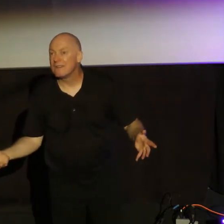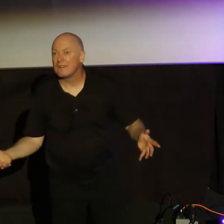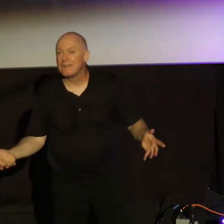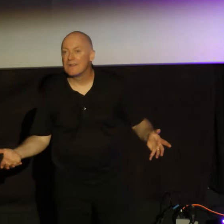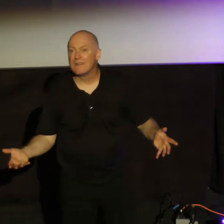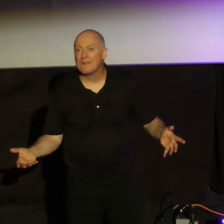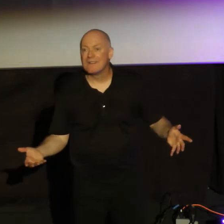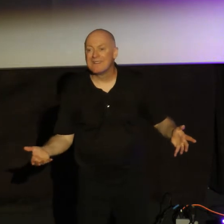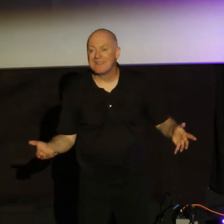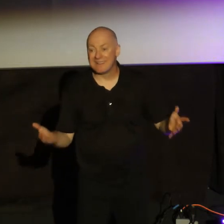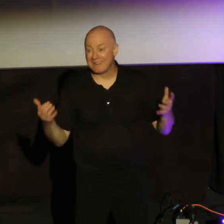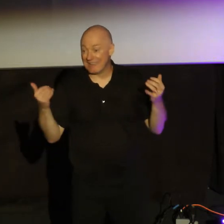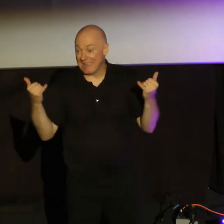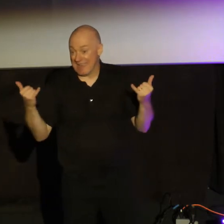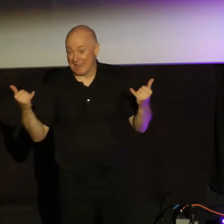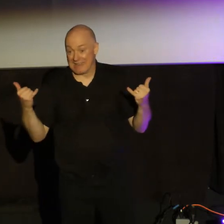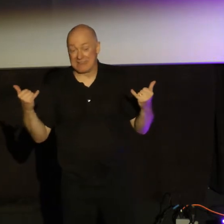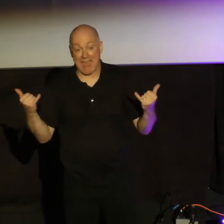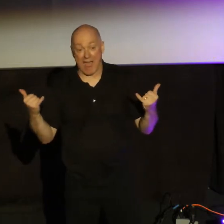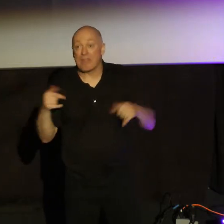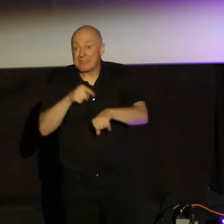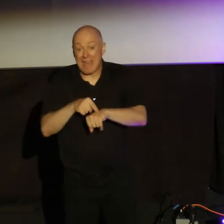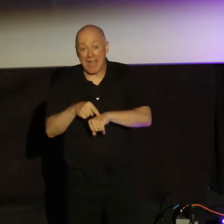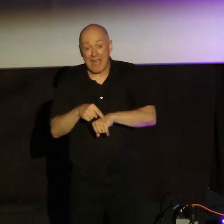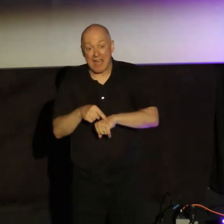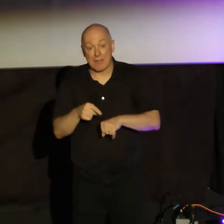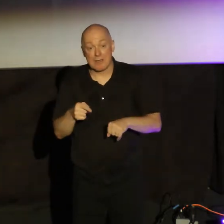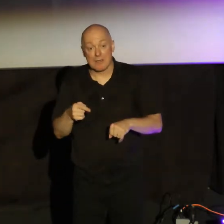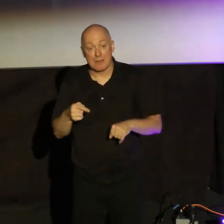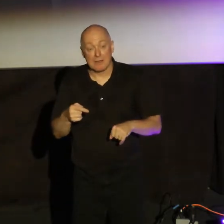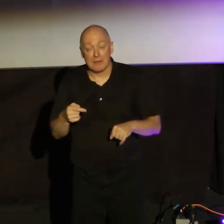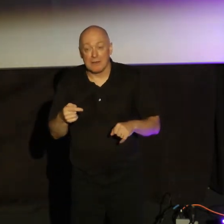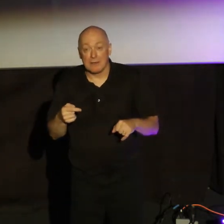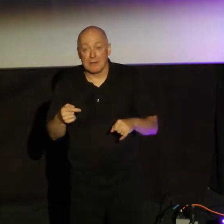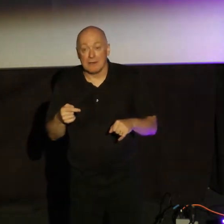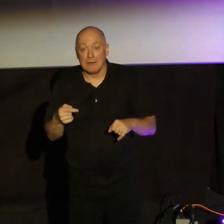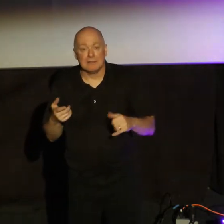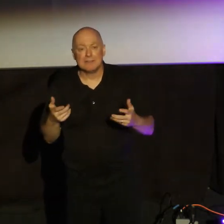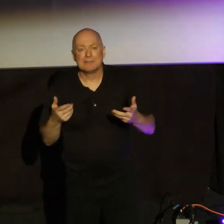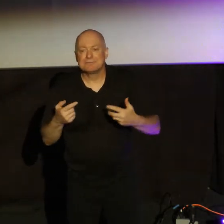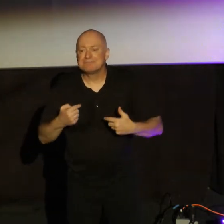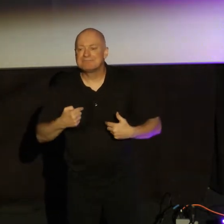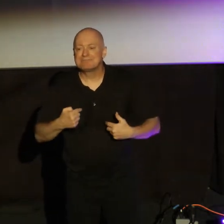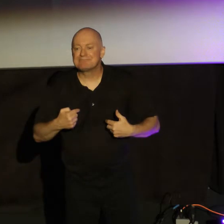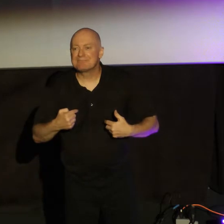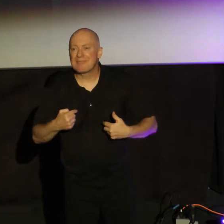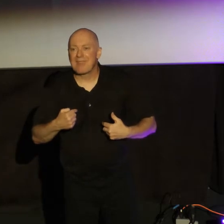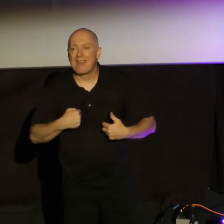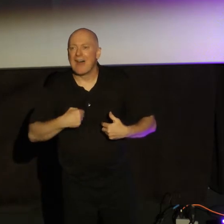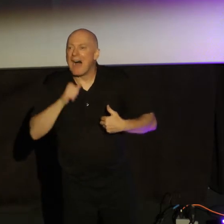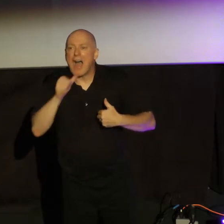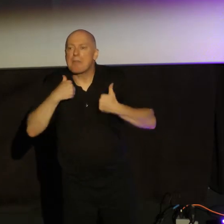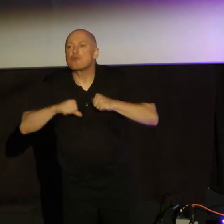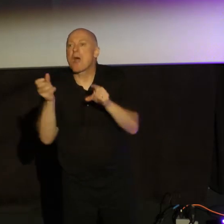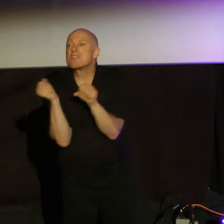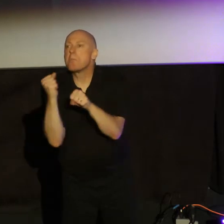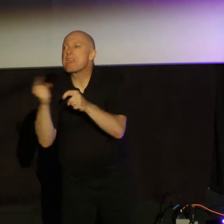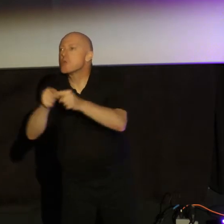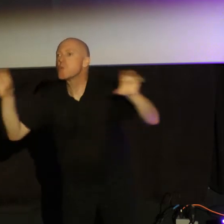Now, this time that we have is not a call then to necessarily stir up more works. It's not a call just to